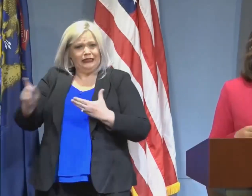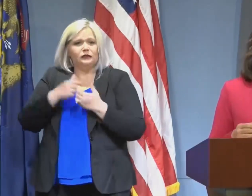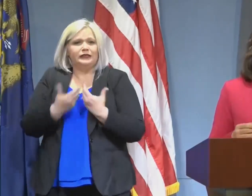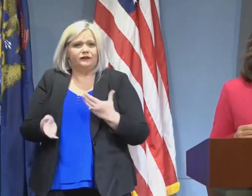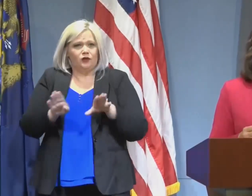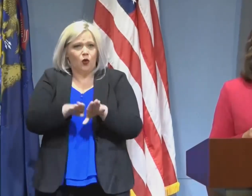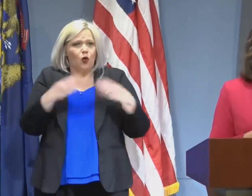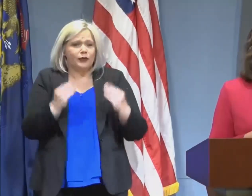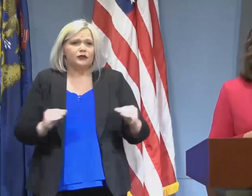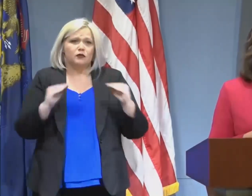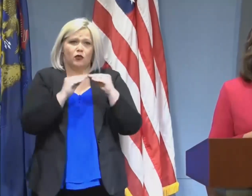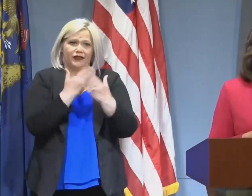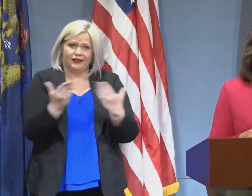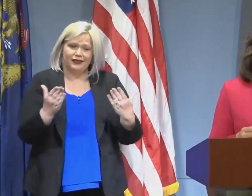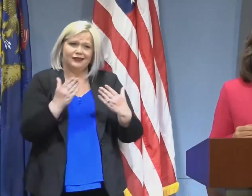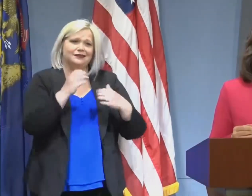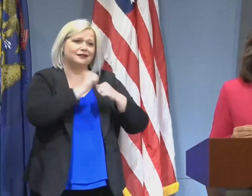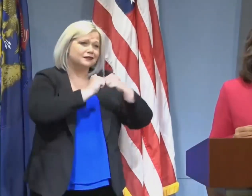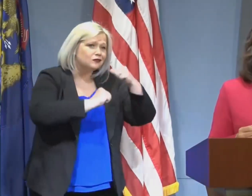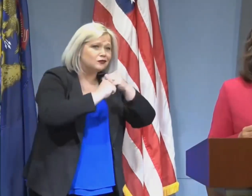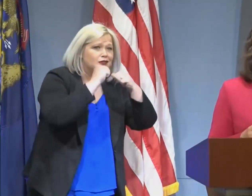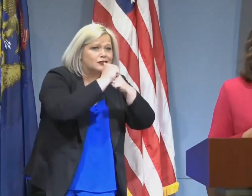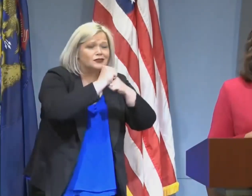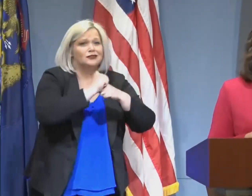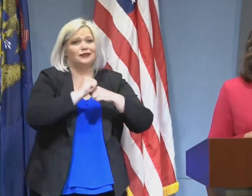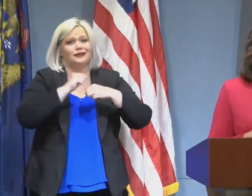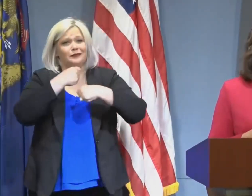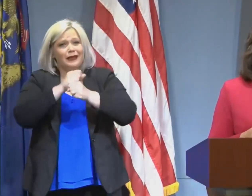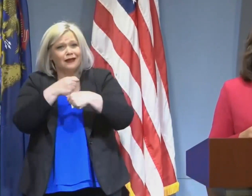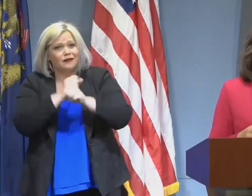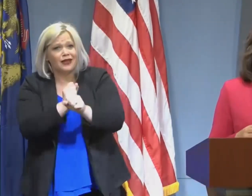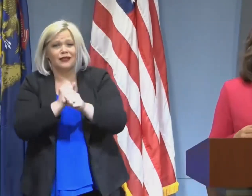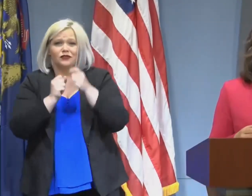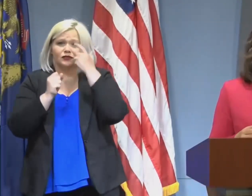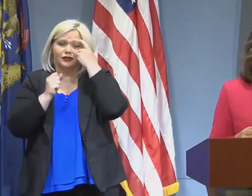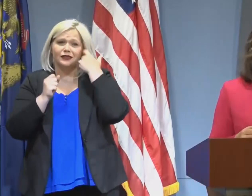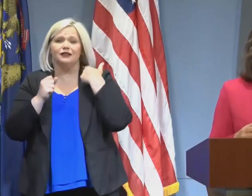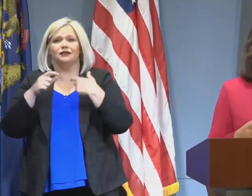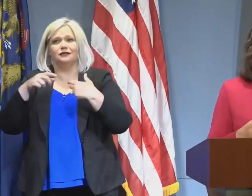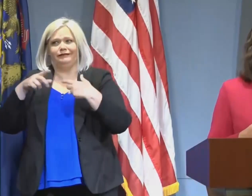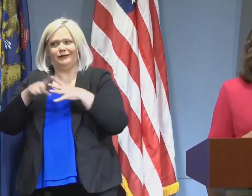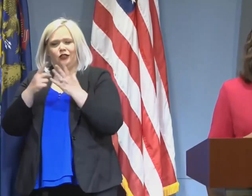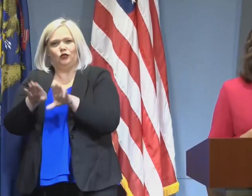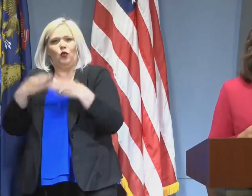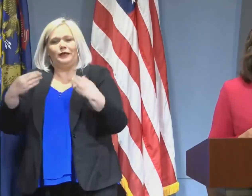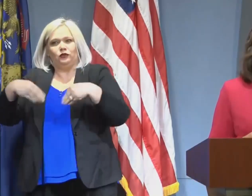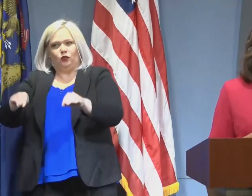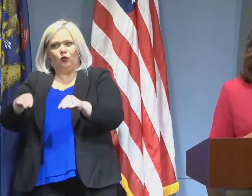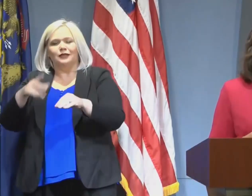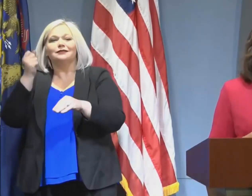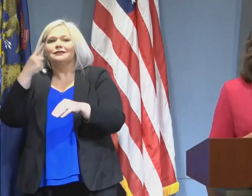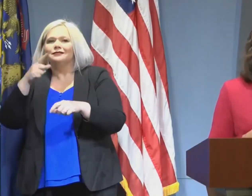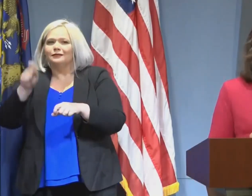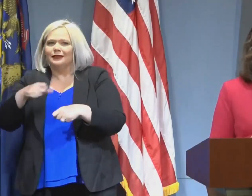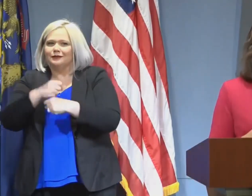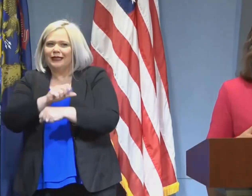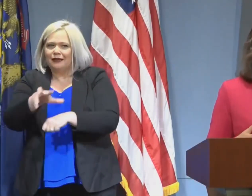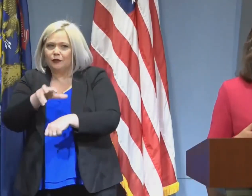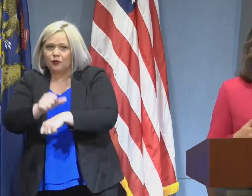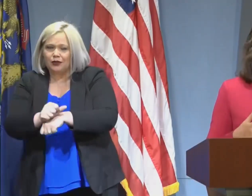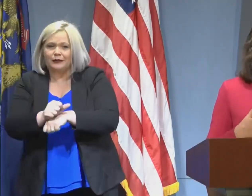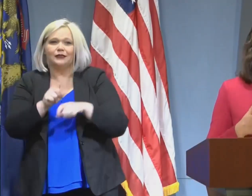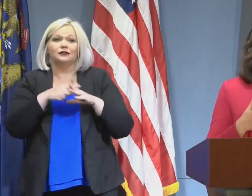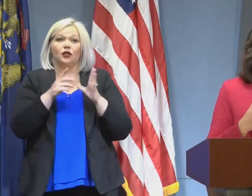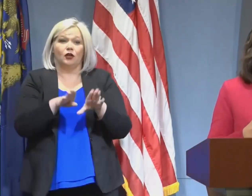construction, manufacturing, the re-engagement of retail, by appointment, the re-engagement of medical.